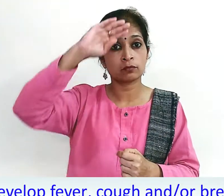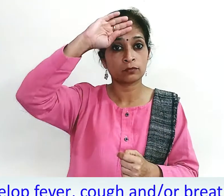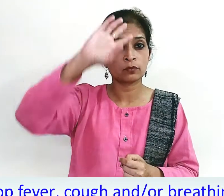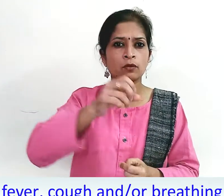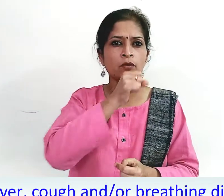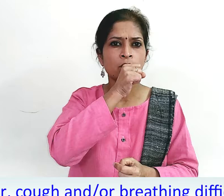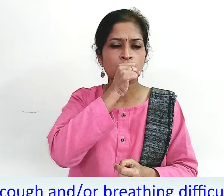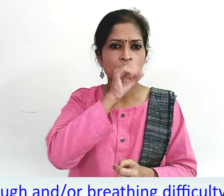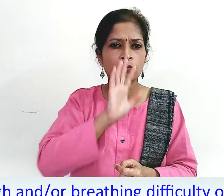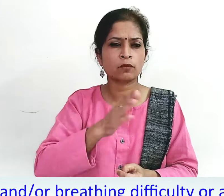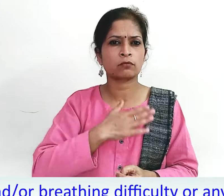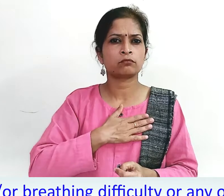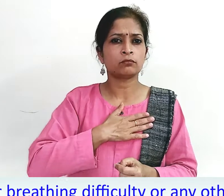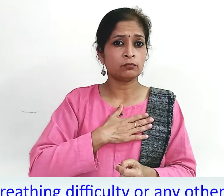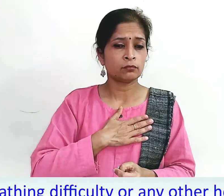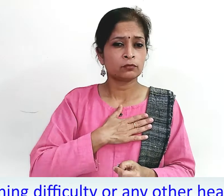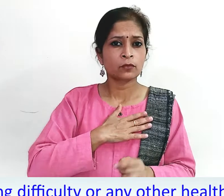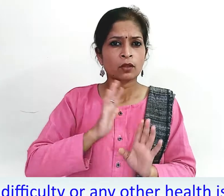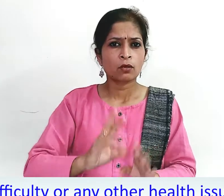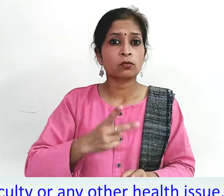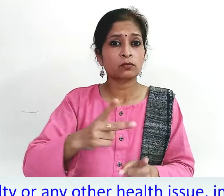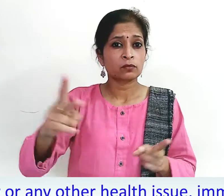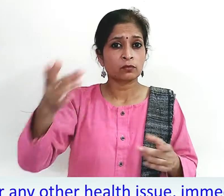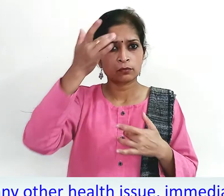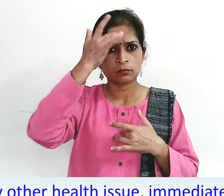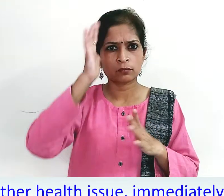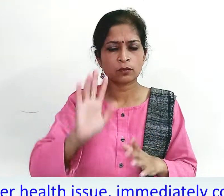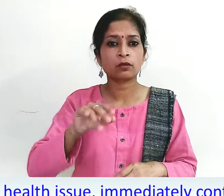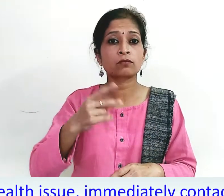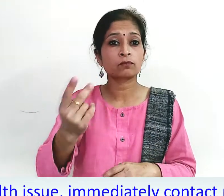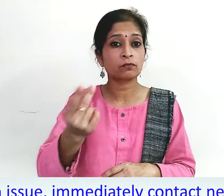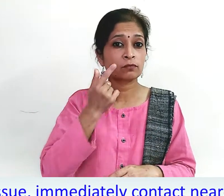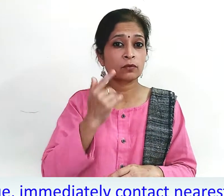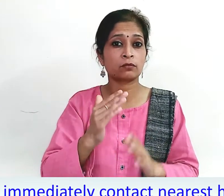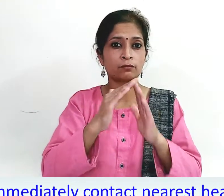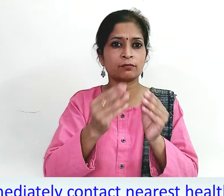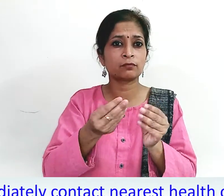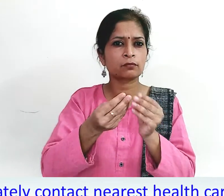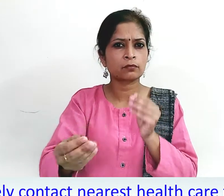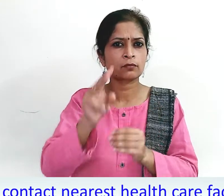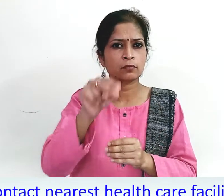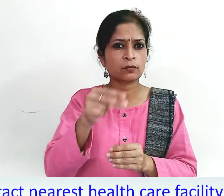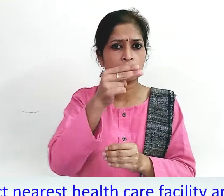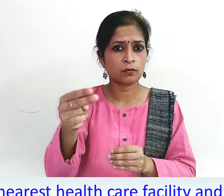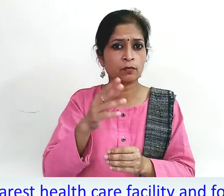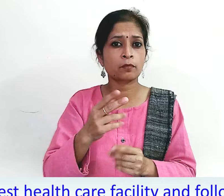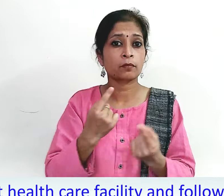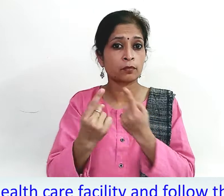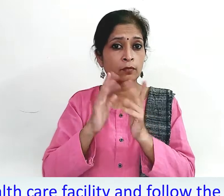cough or breathing difficulty or any other health issue, immediately contact nearest health care facility and